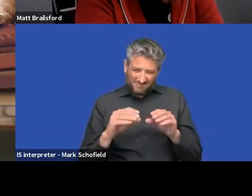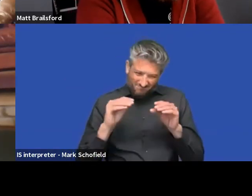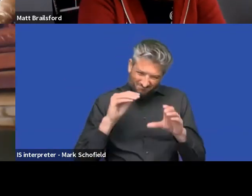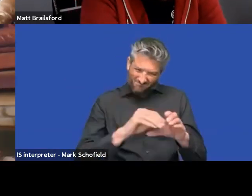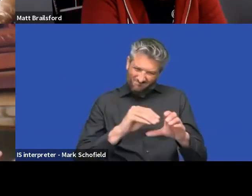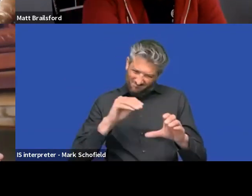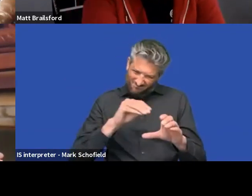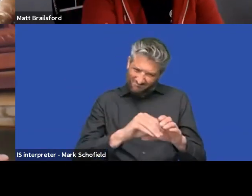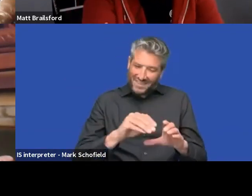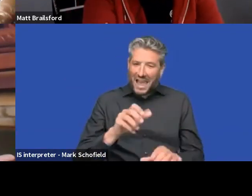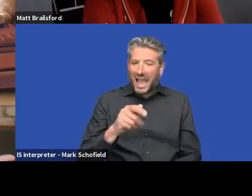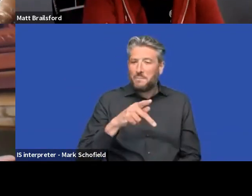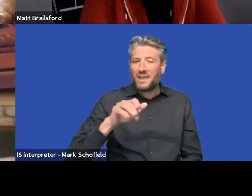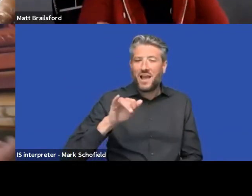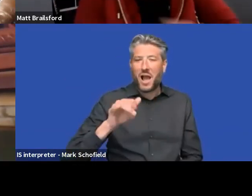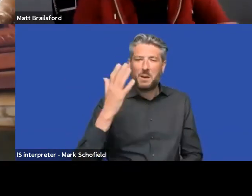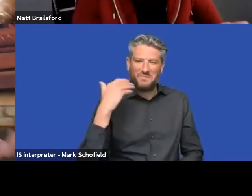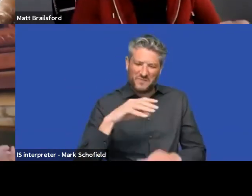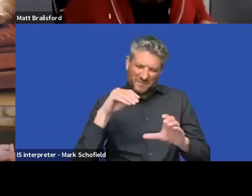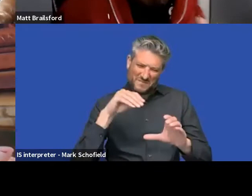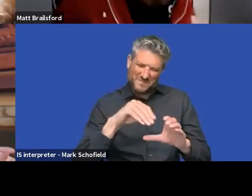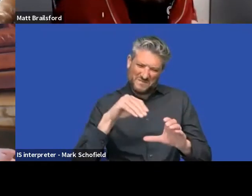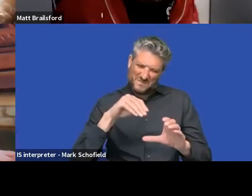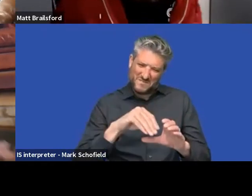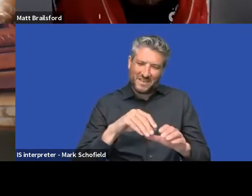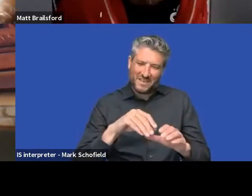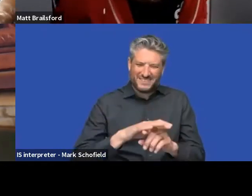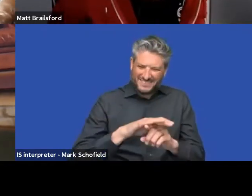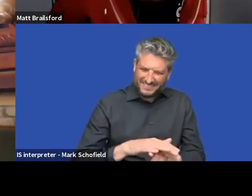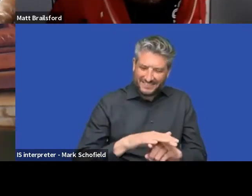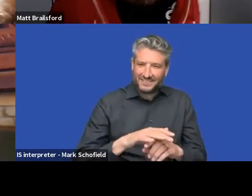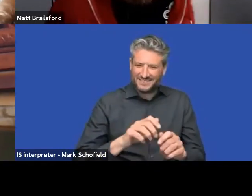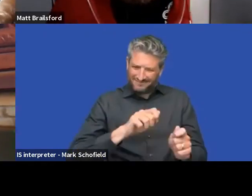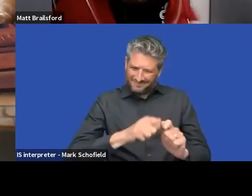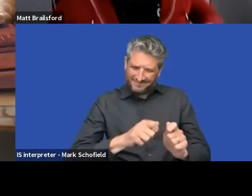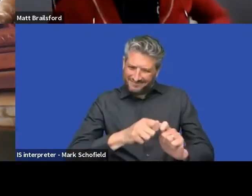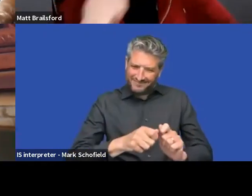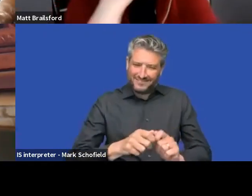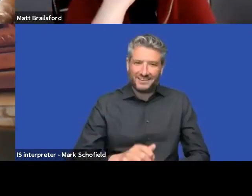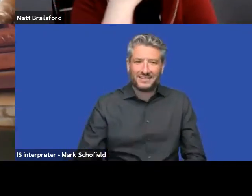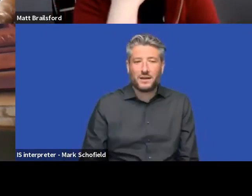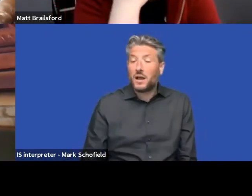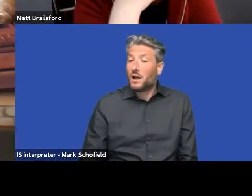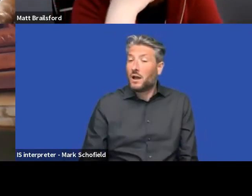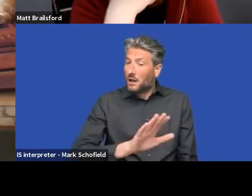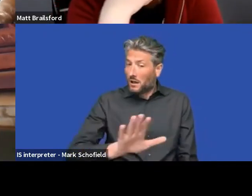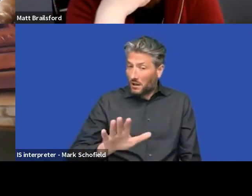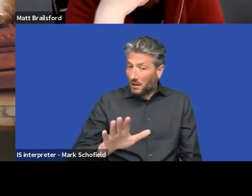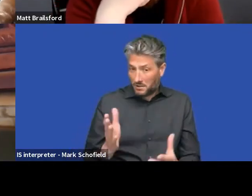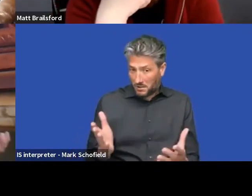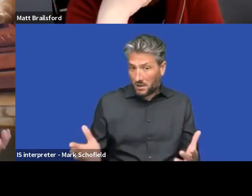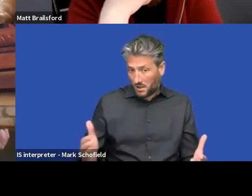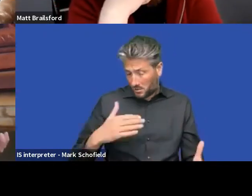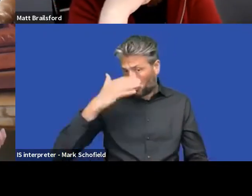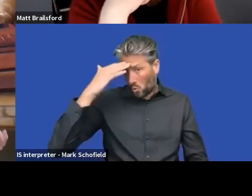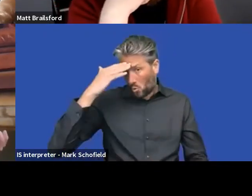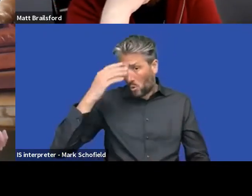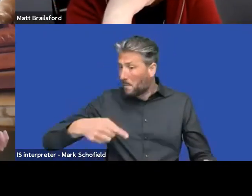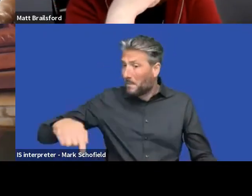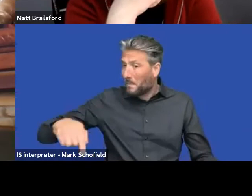And made beautiful things with them. And I mean, that's really the point, like, people are not doing it to be evil. And we, we haven't told them not to. So